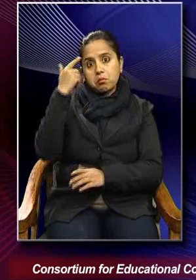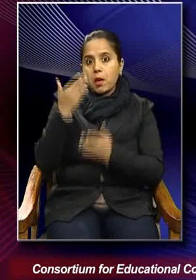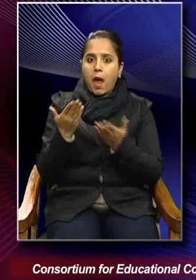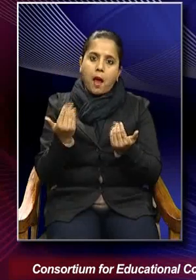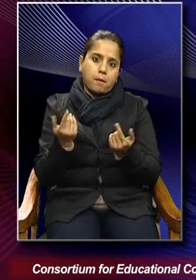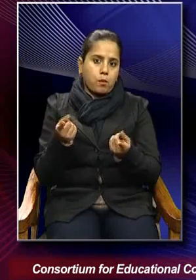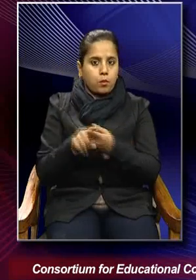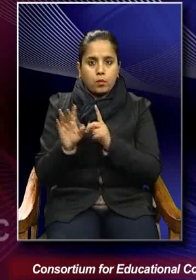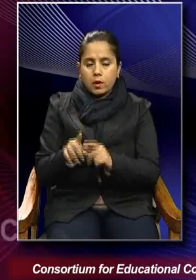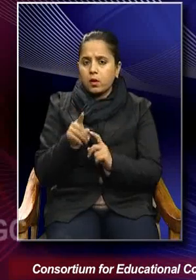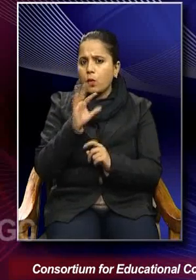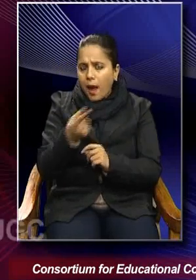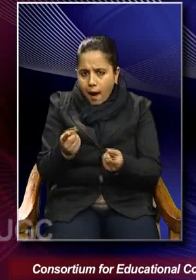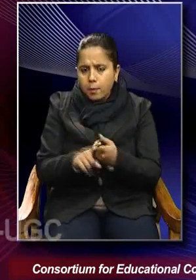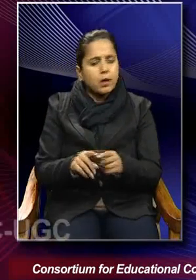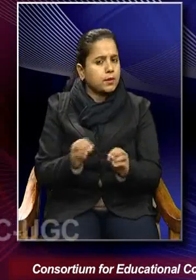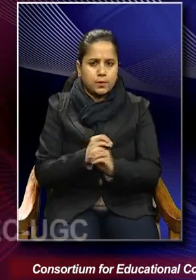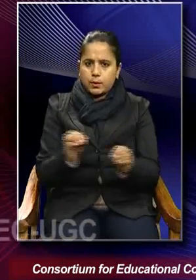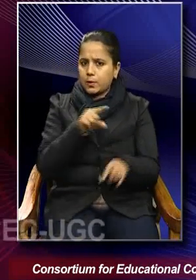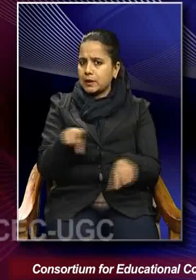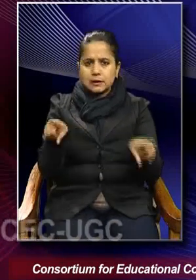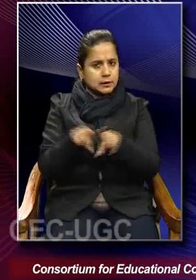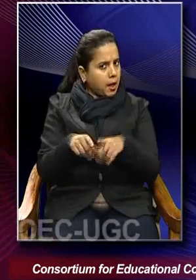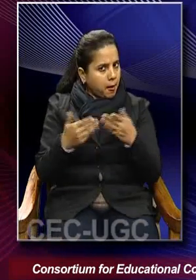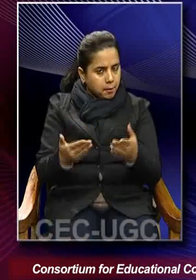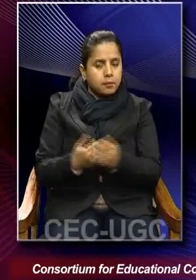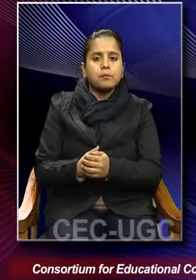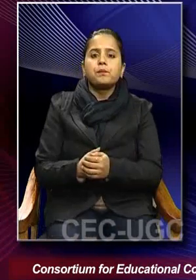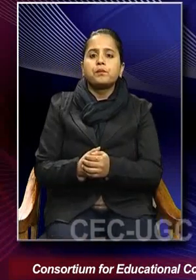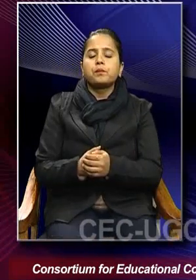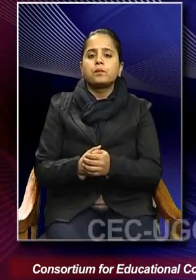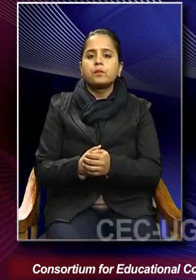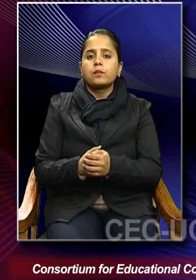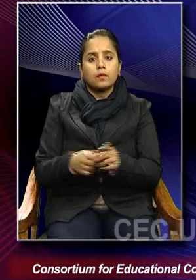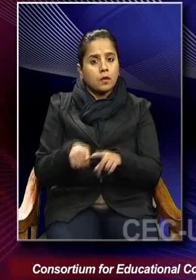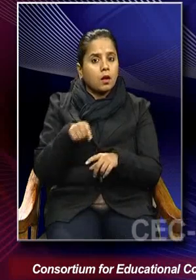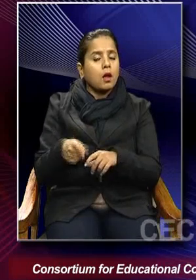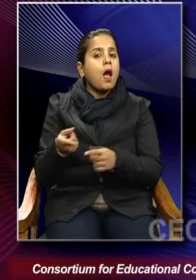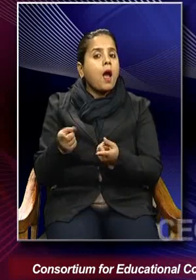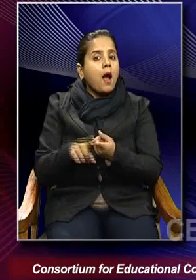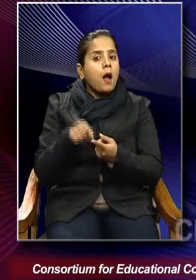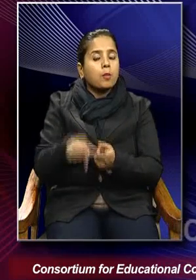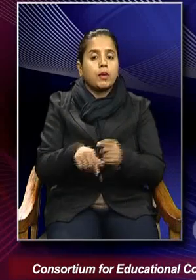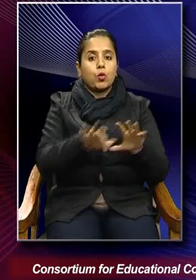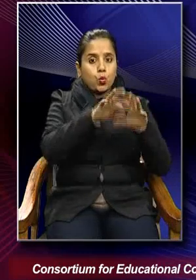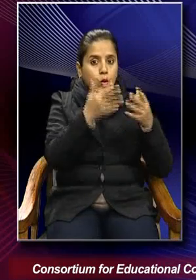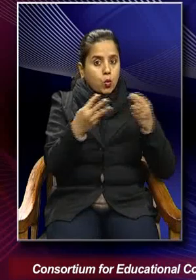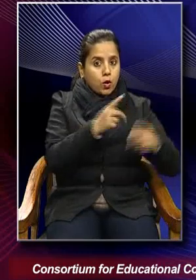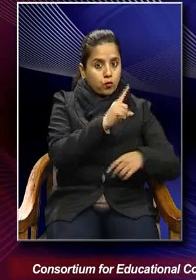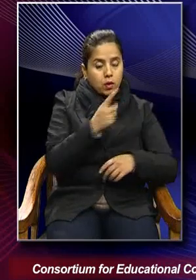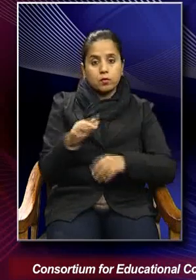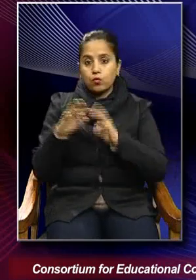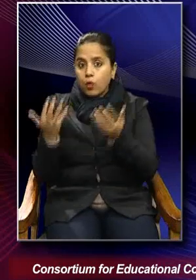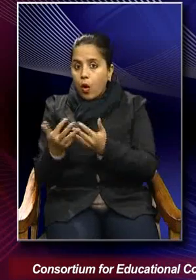Obviously, it did not happen that way, and, uh, uh, the interwar politics, uh, stands